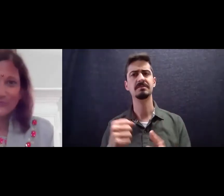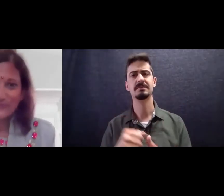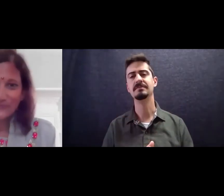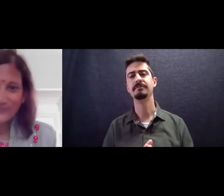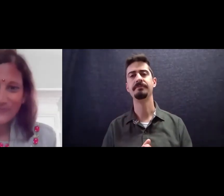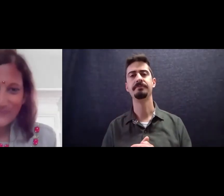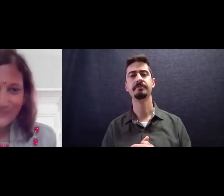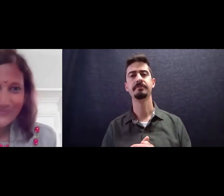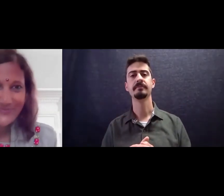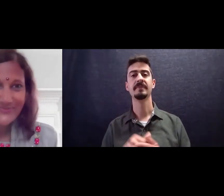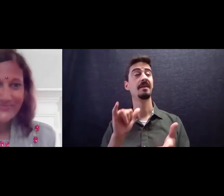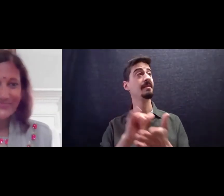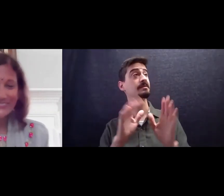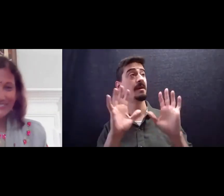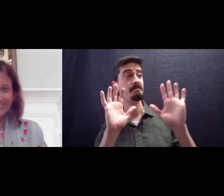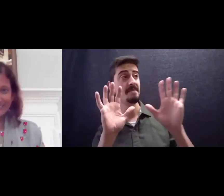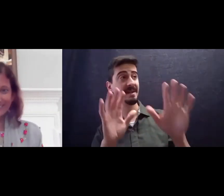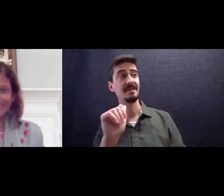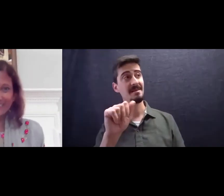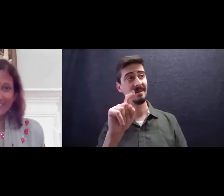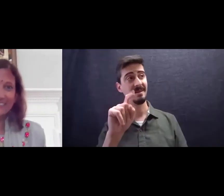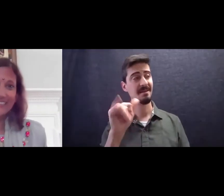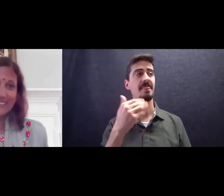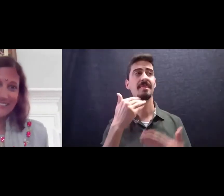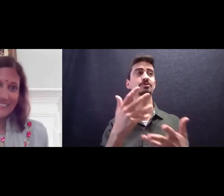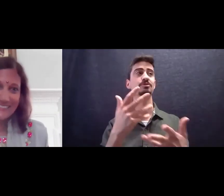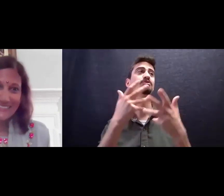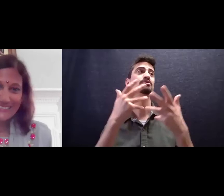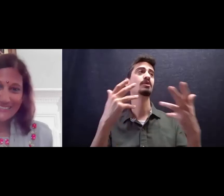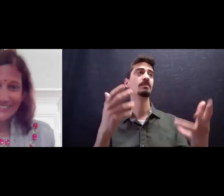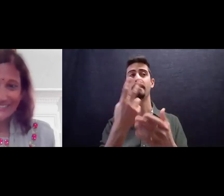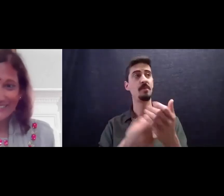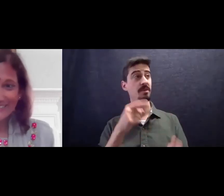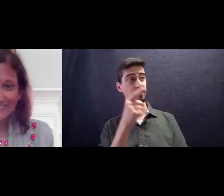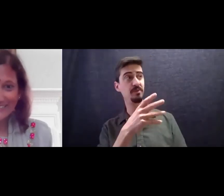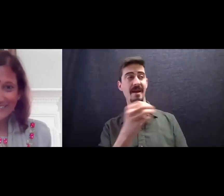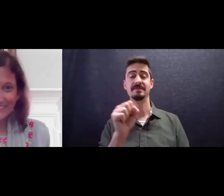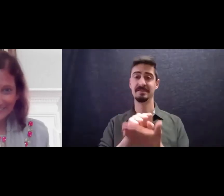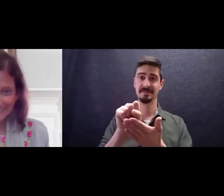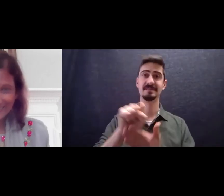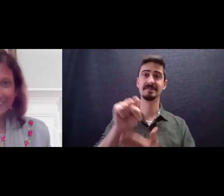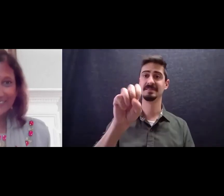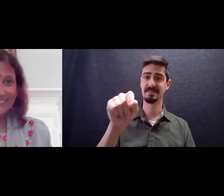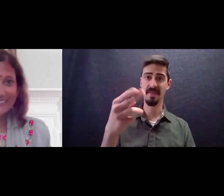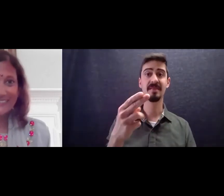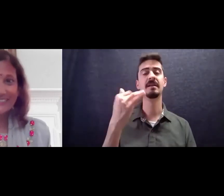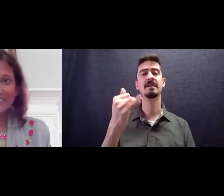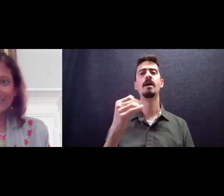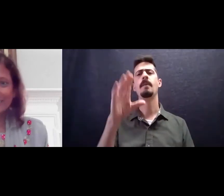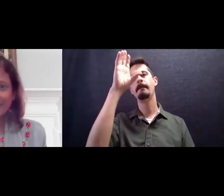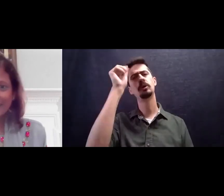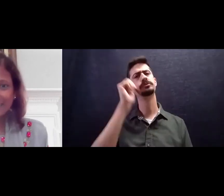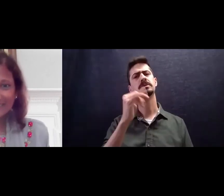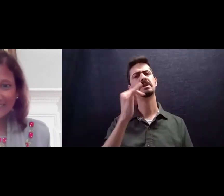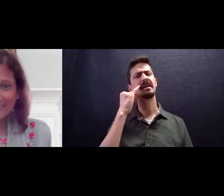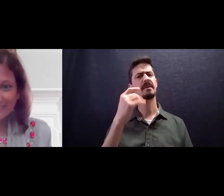That was fantastic, Anita. Thank you so much, both to you and to Seth. Now, boys and girls, if you